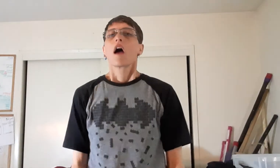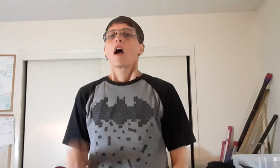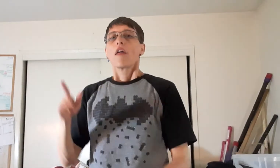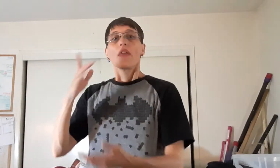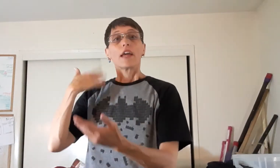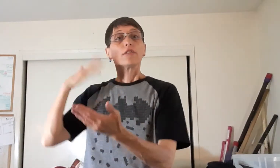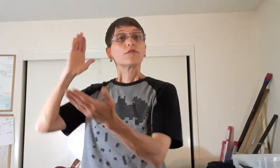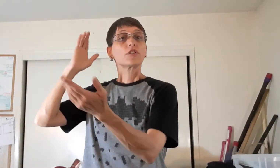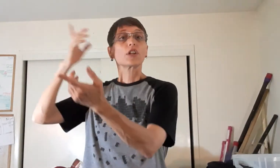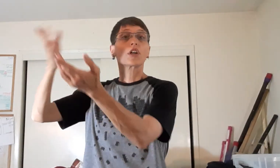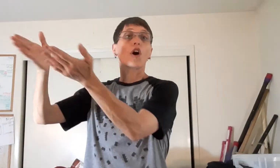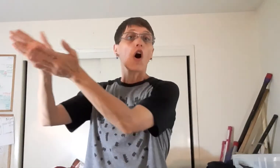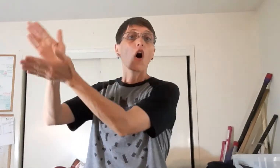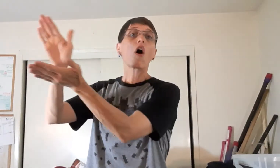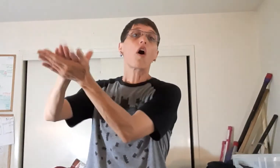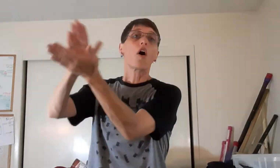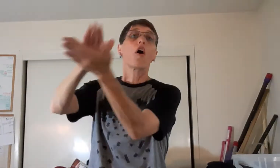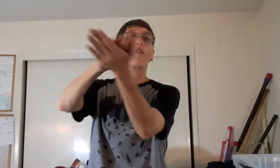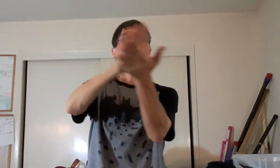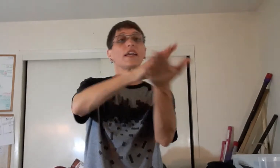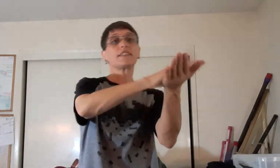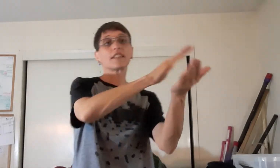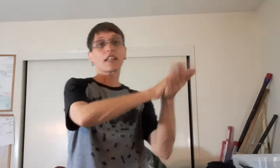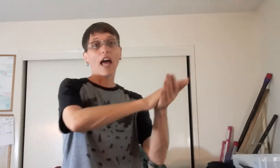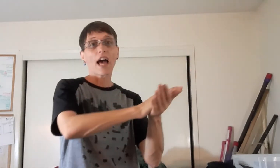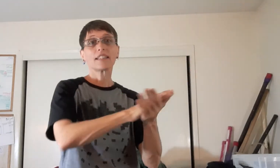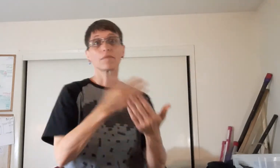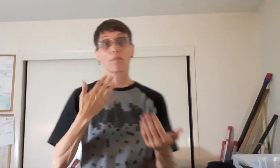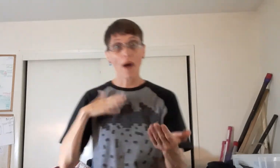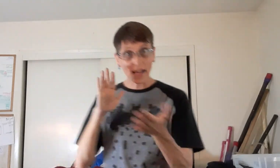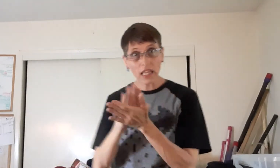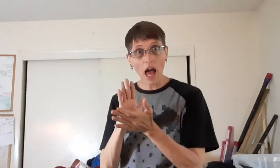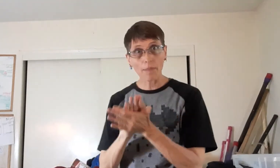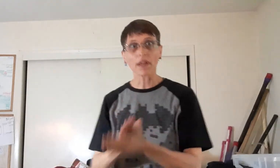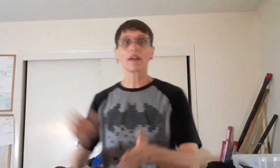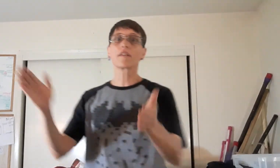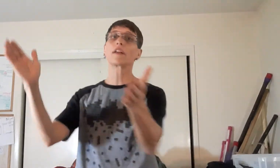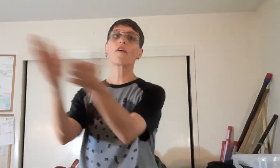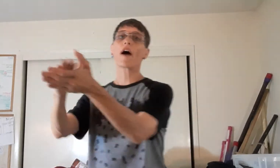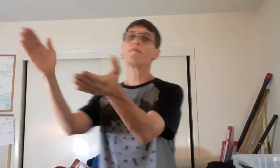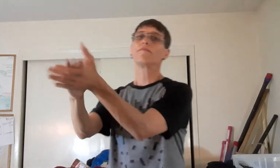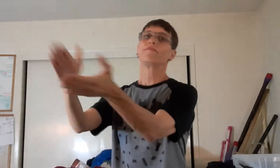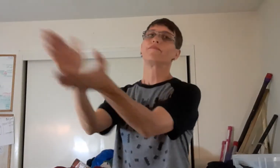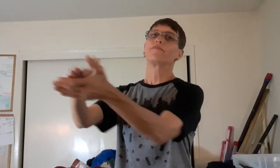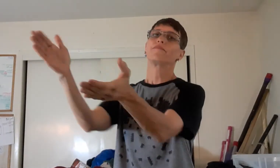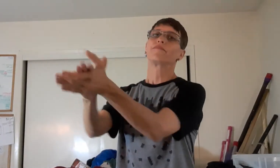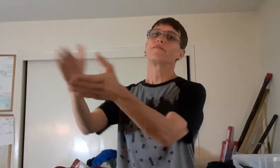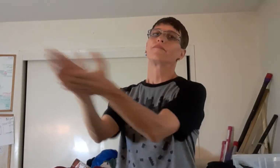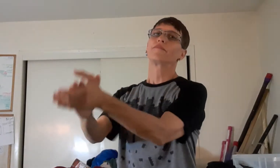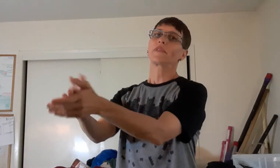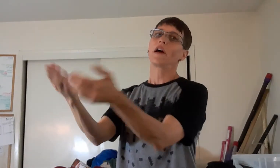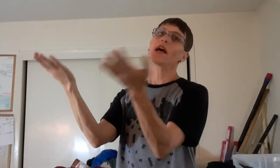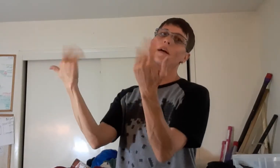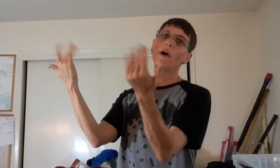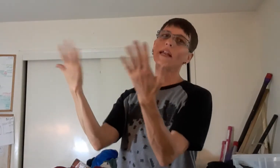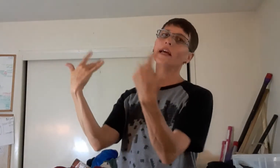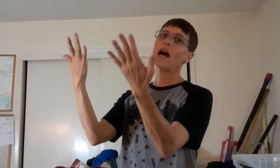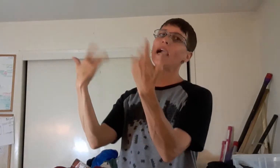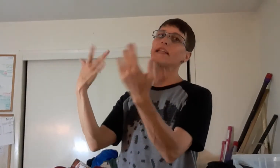they used to call all the kids to class by clapping. They'd go out. All right. Come on in, guys.